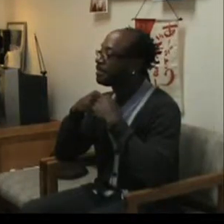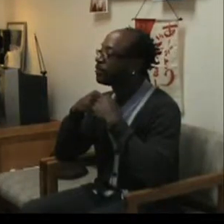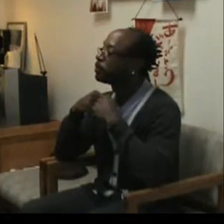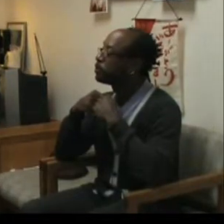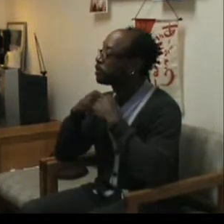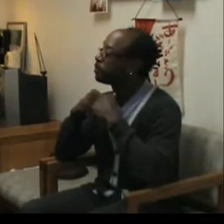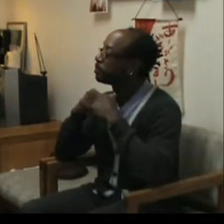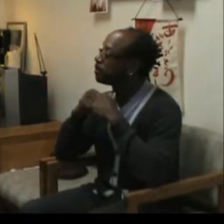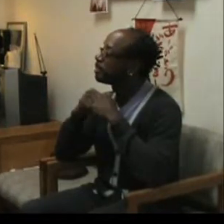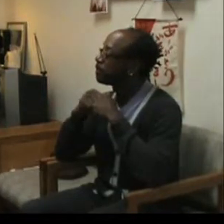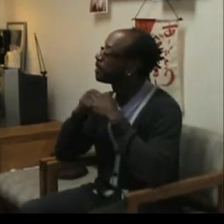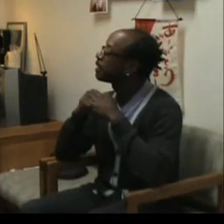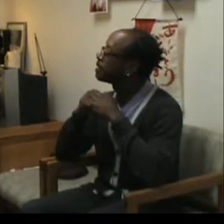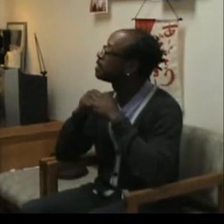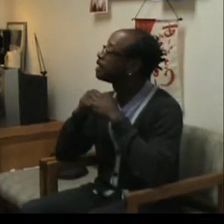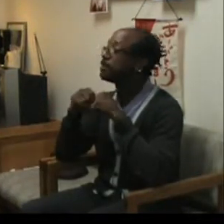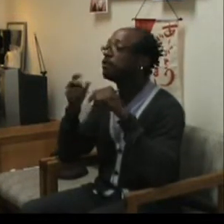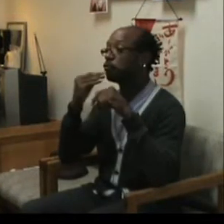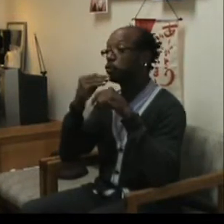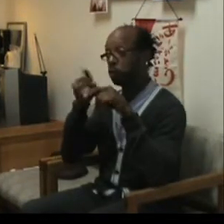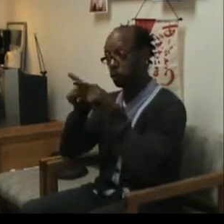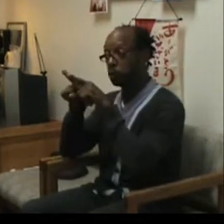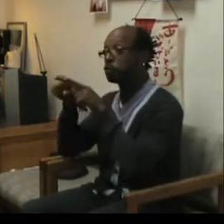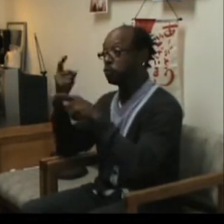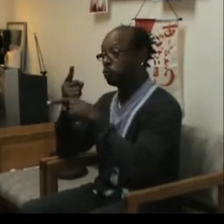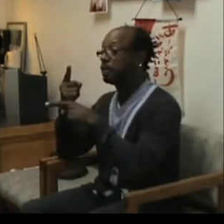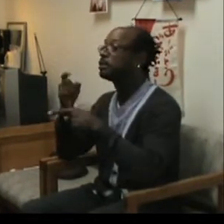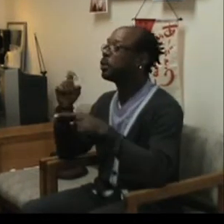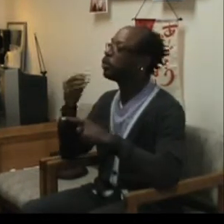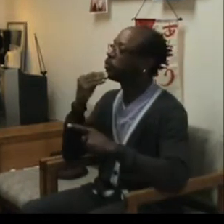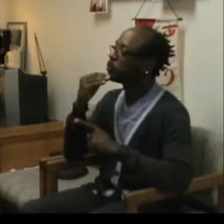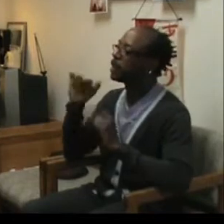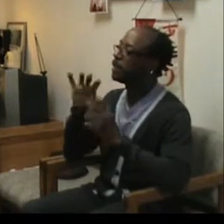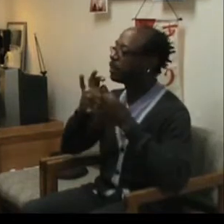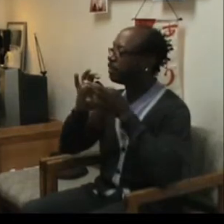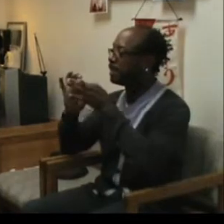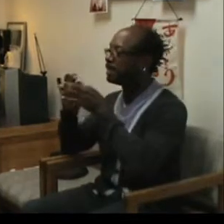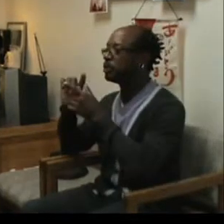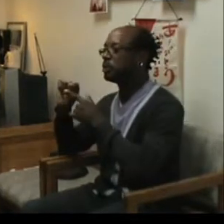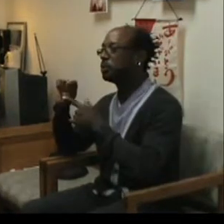Food too. Food also, yeah. So the food could be related to a toxic reaction.